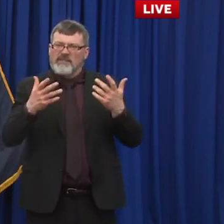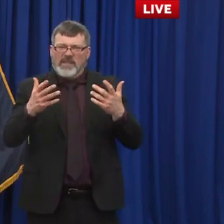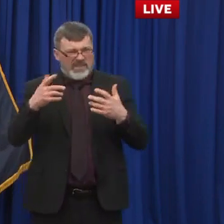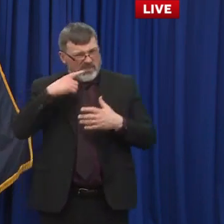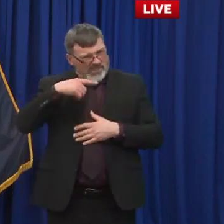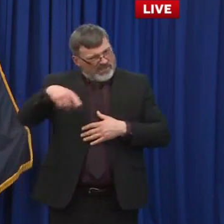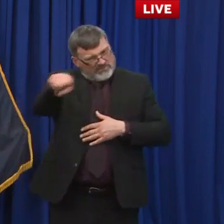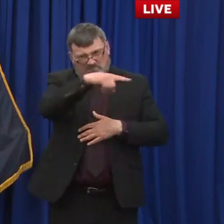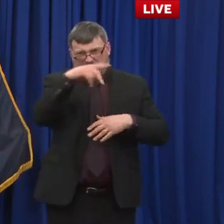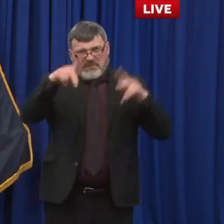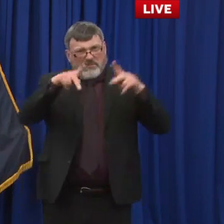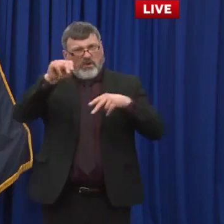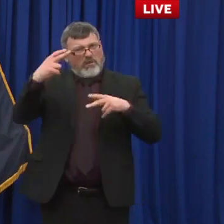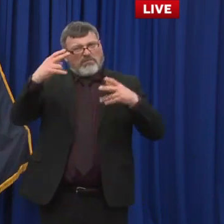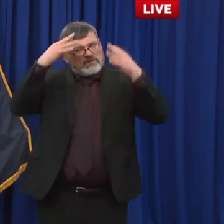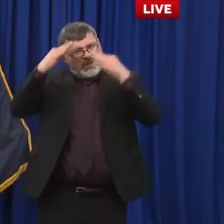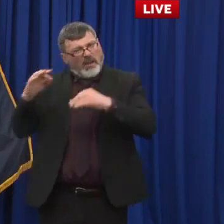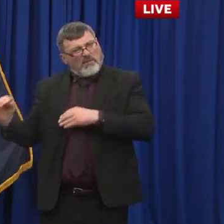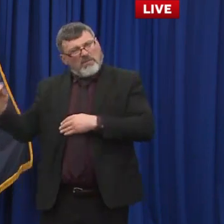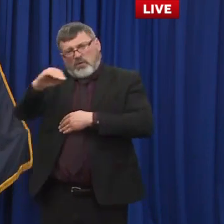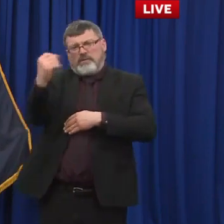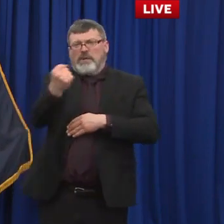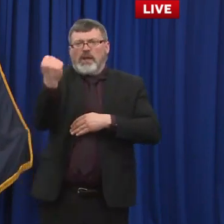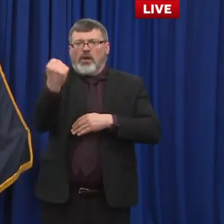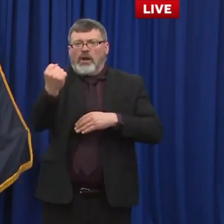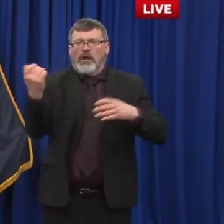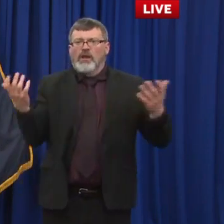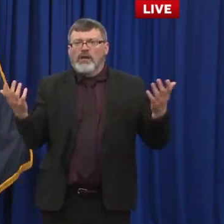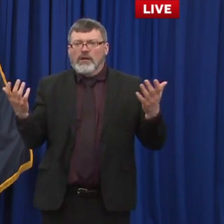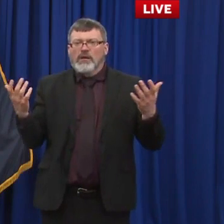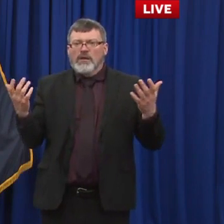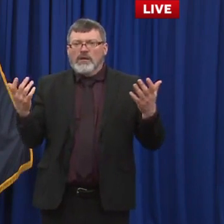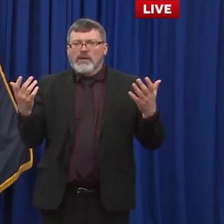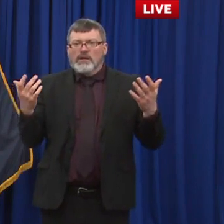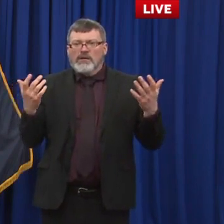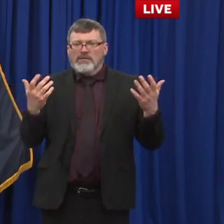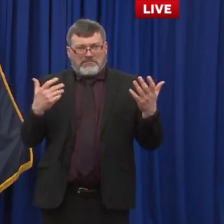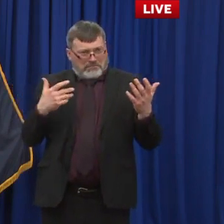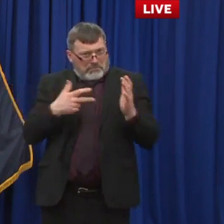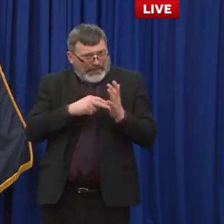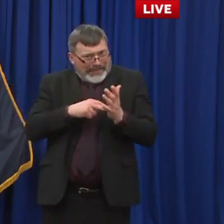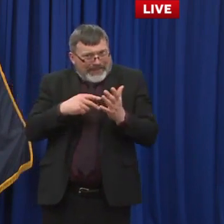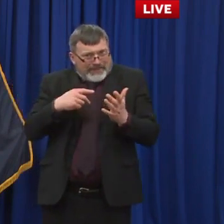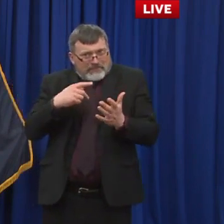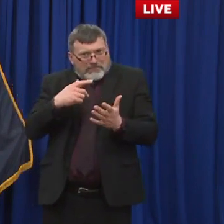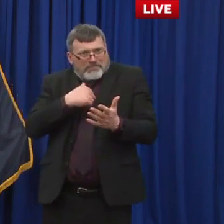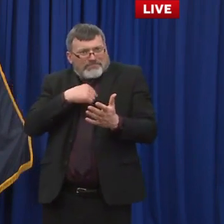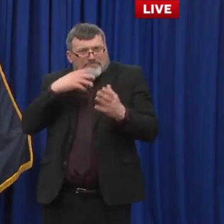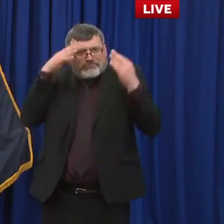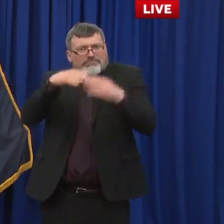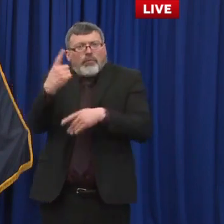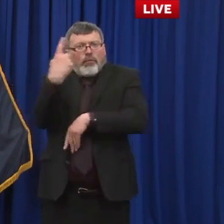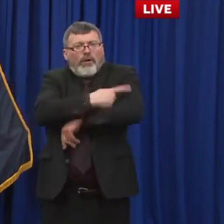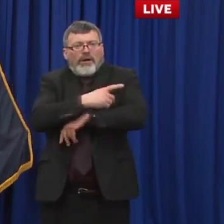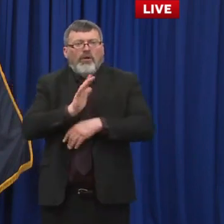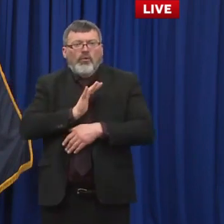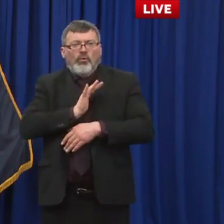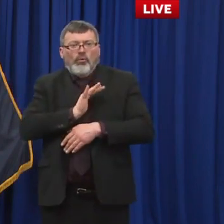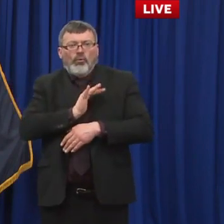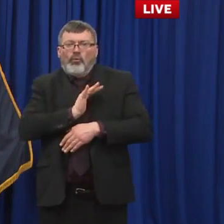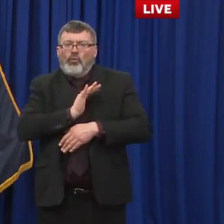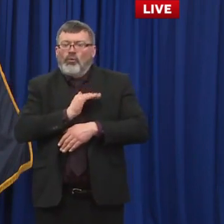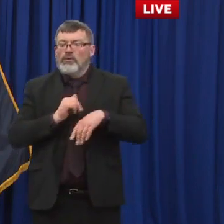So no it's it's actually a really great thing that we could we could cut it down to one day. As we start to eventually see that trajectory flatten out a little bit